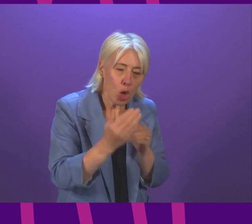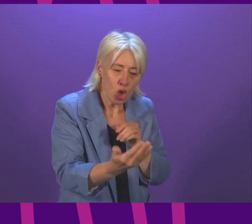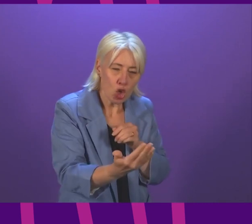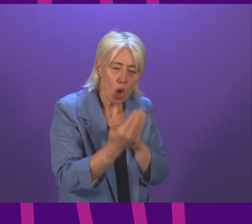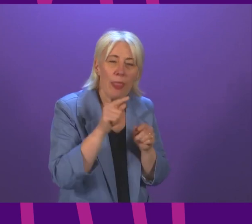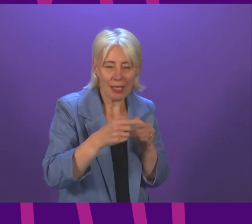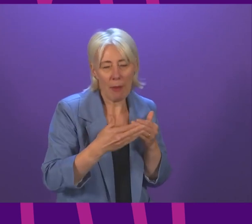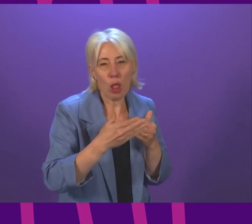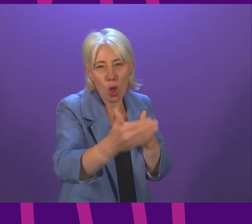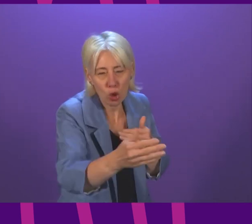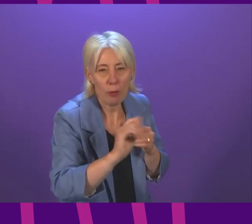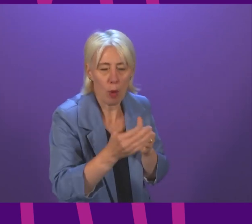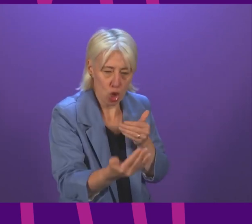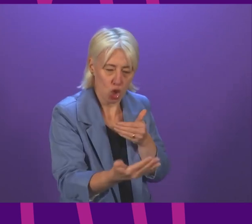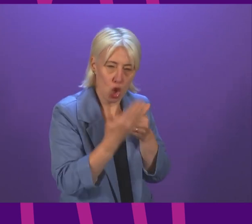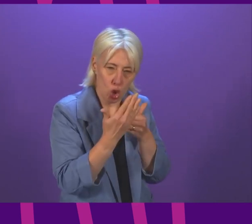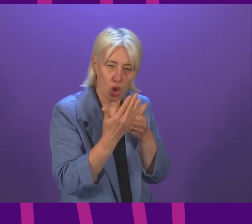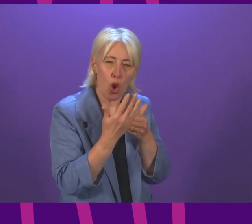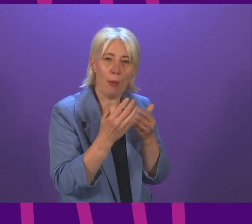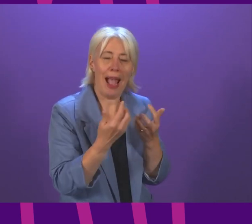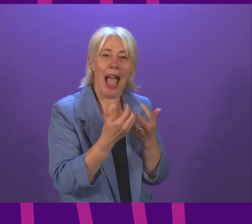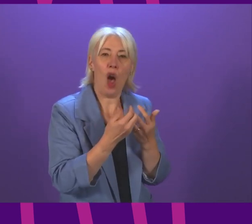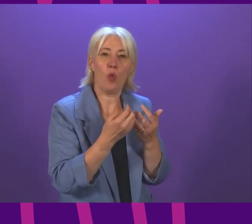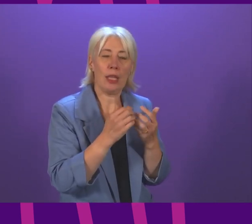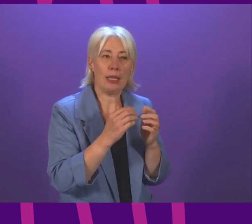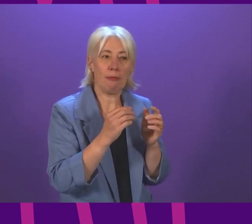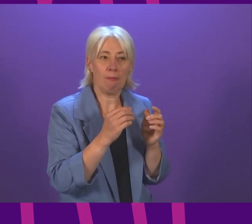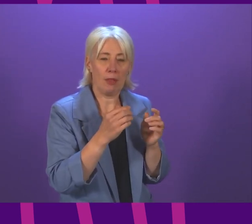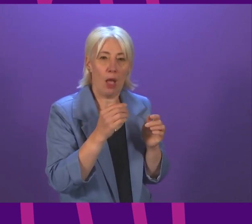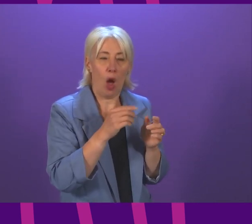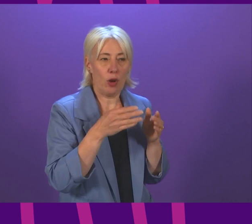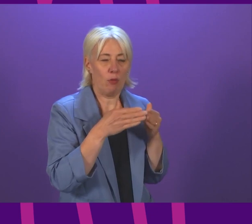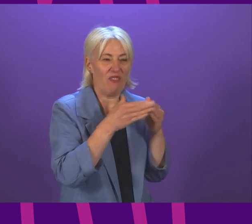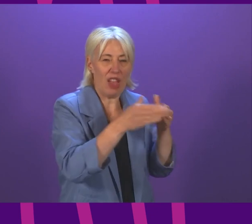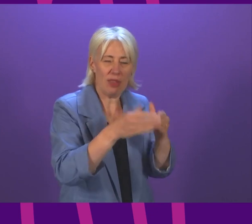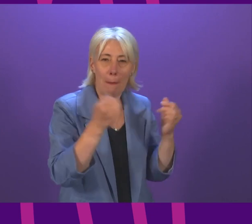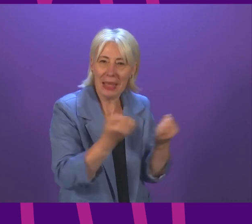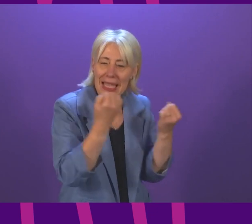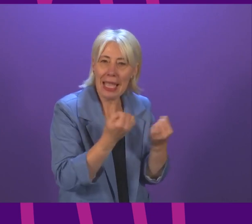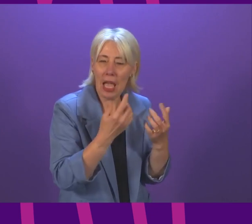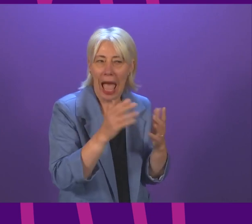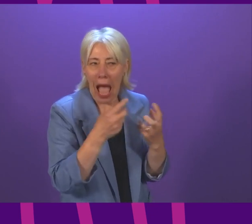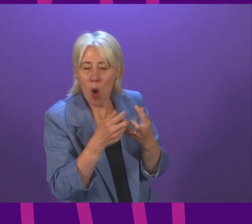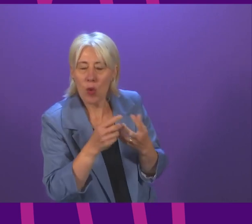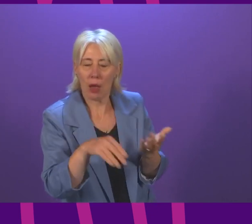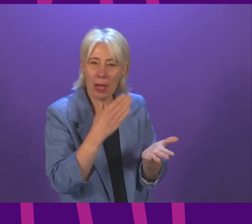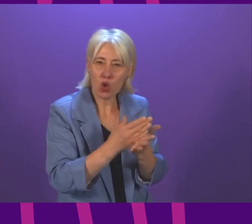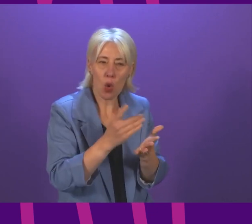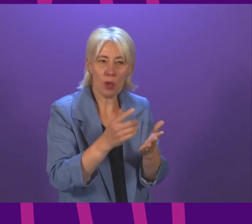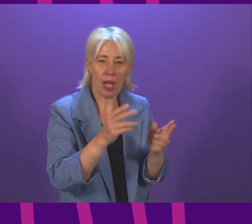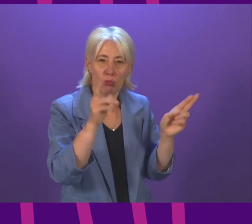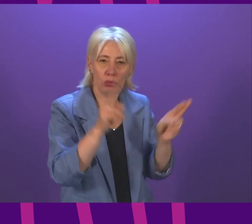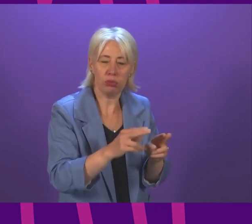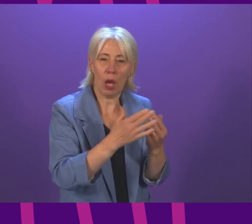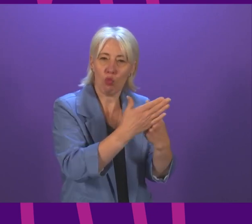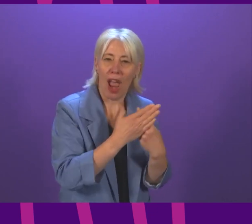actions that will alleviate some pressures on the busiest sailing so I will ask the Transport Minister to write directly to the